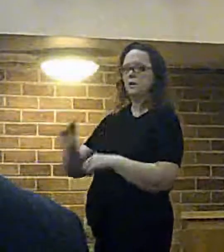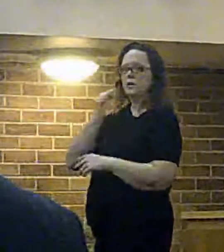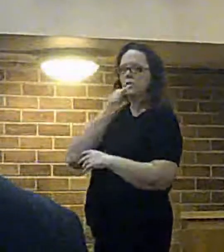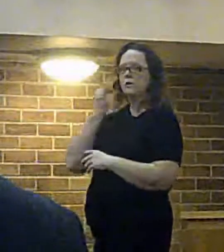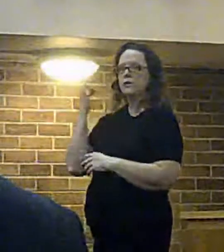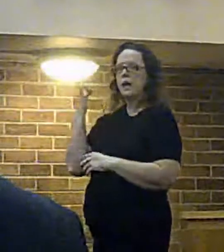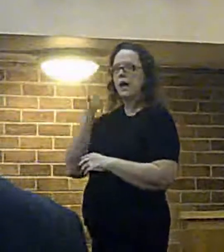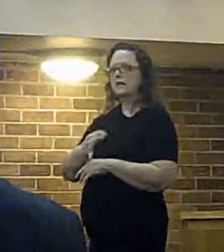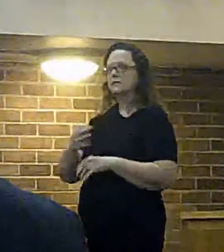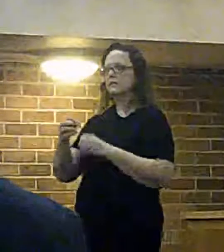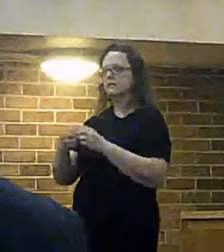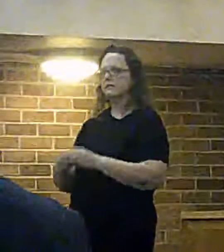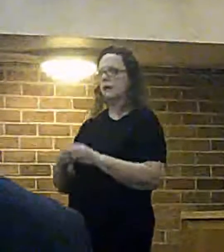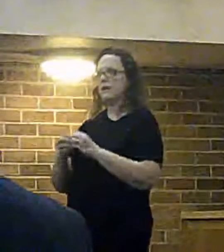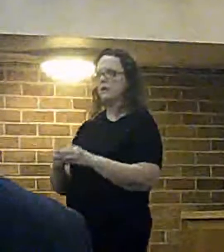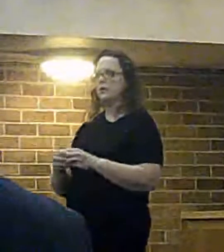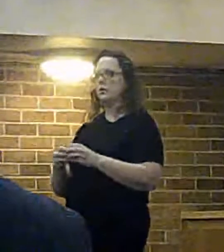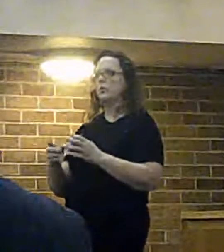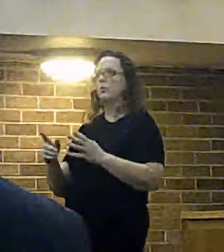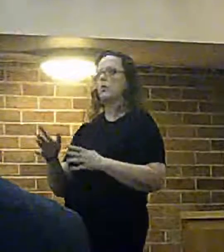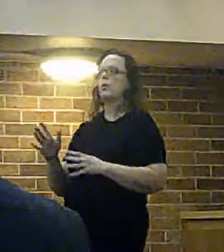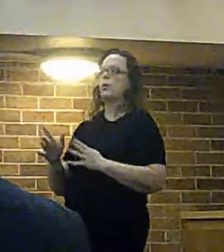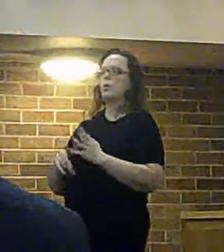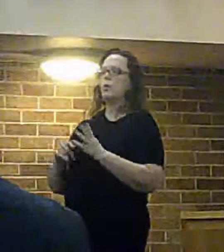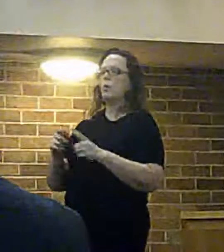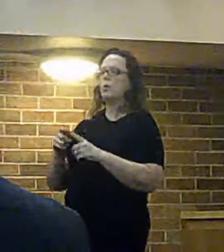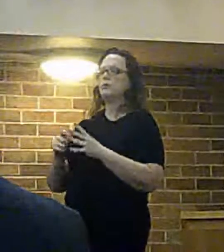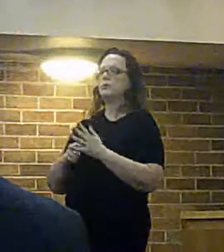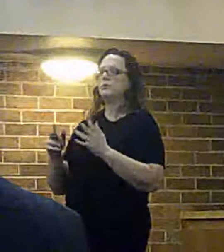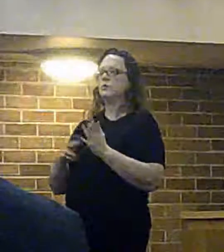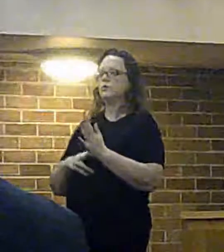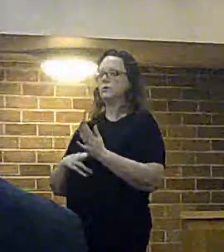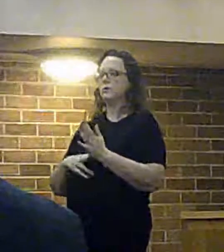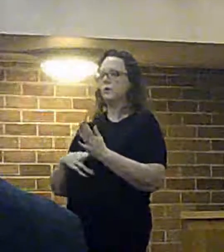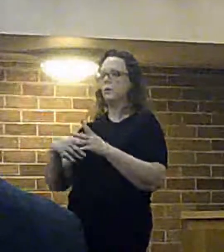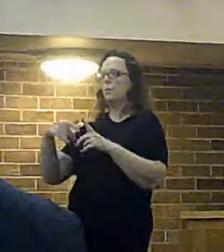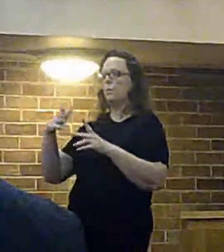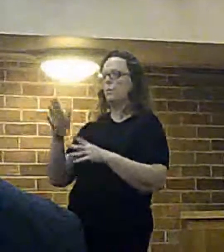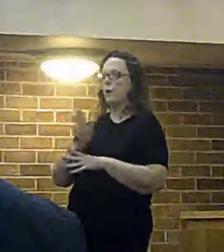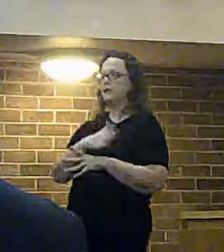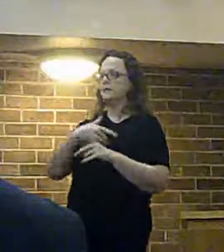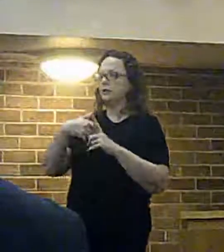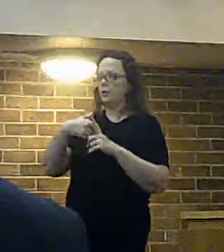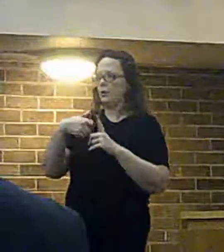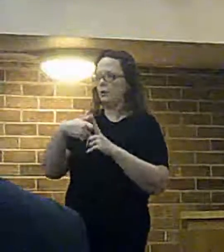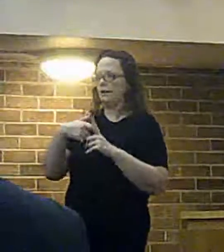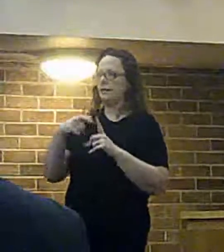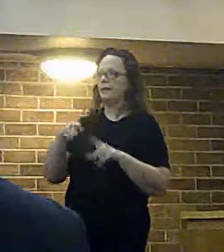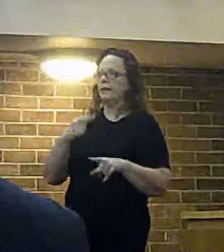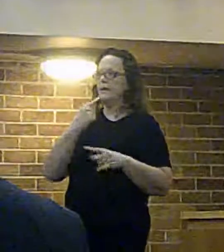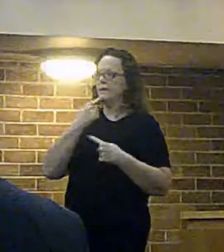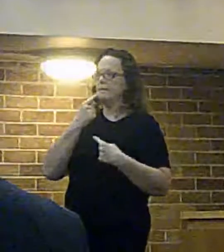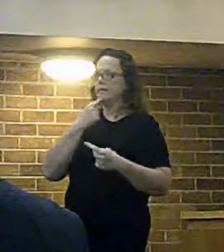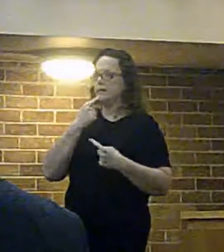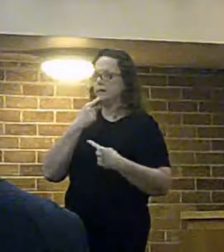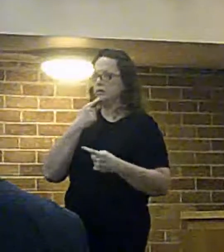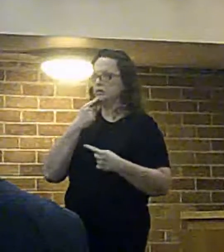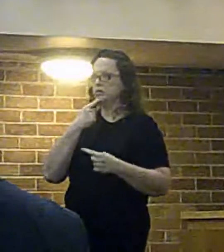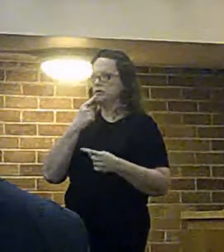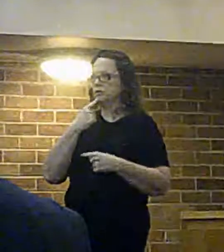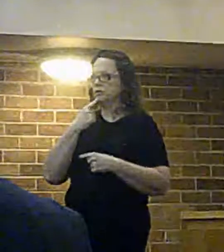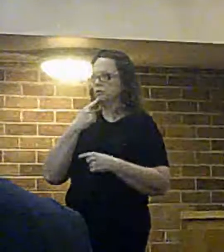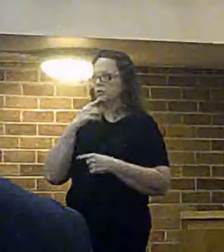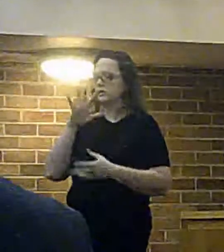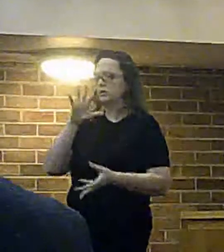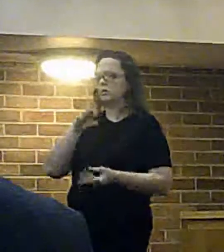the value of the land in upton and west kerby the value of those sites that information has been exempted under